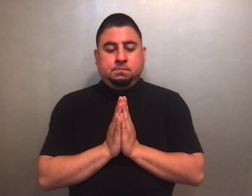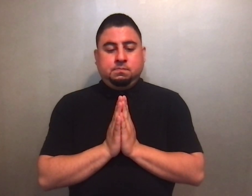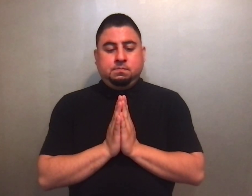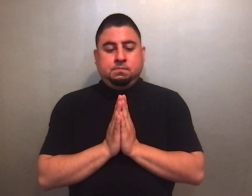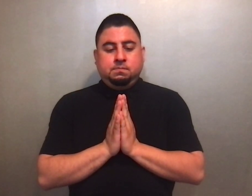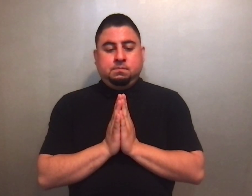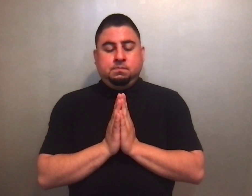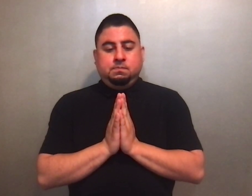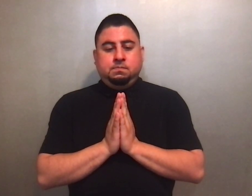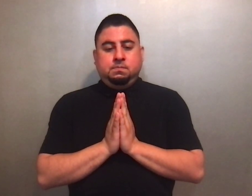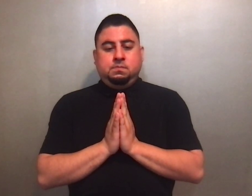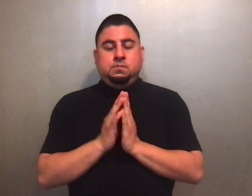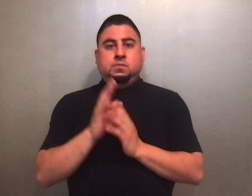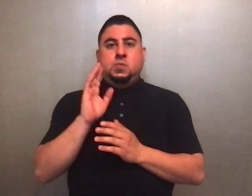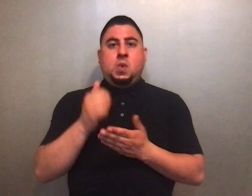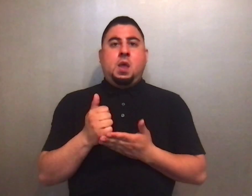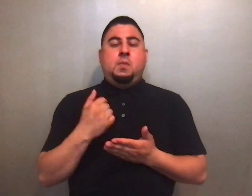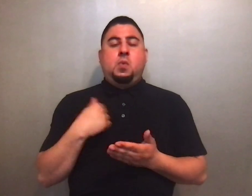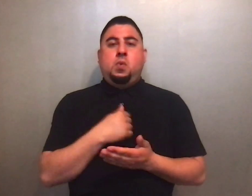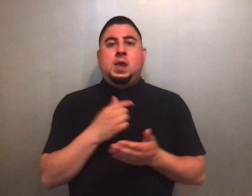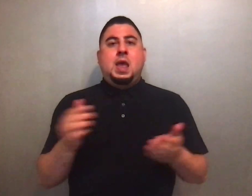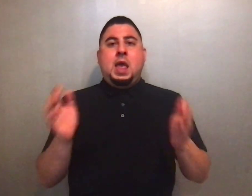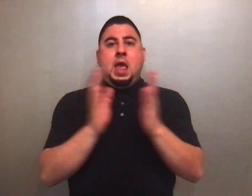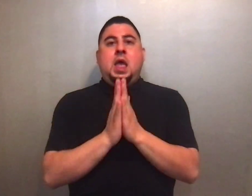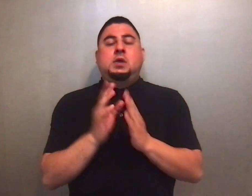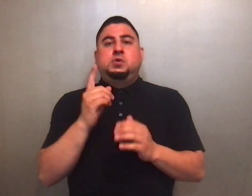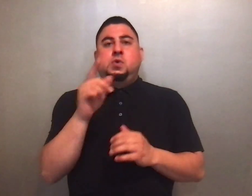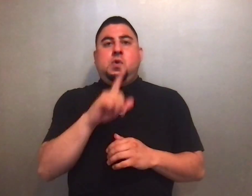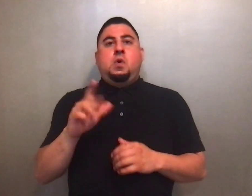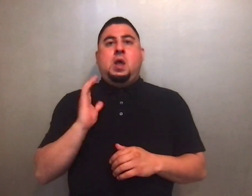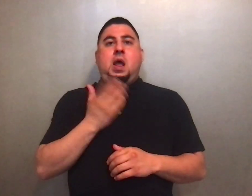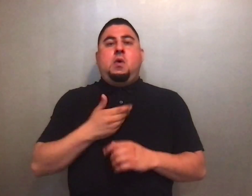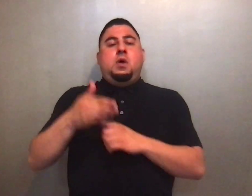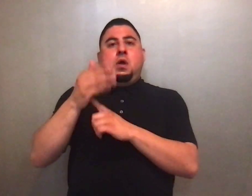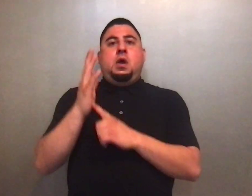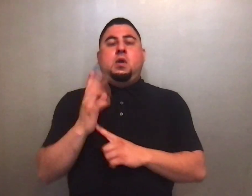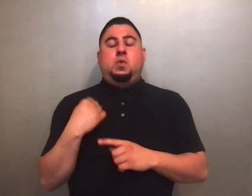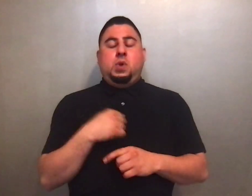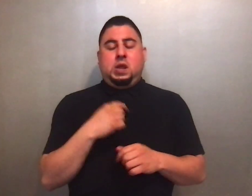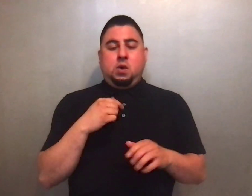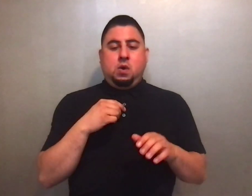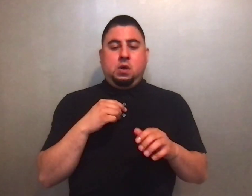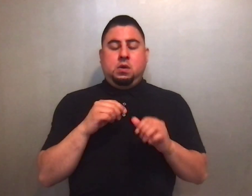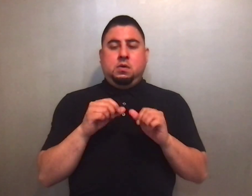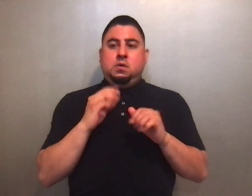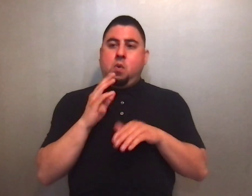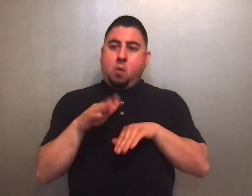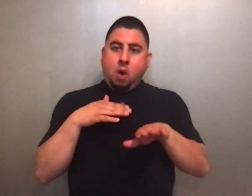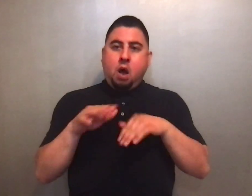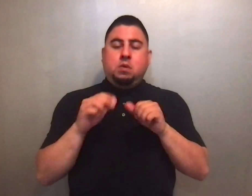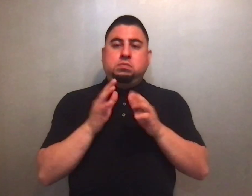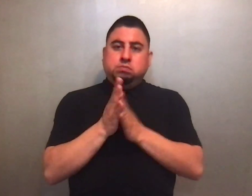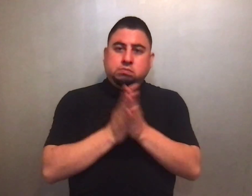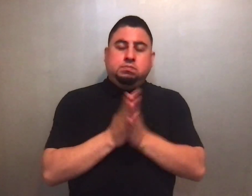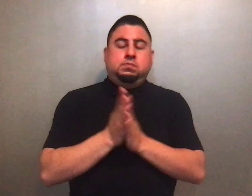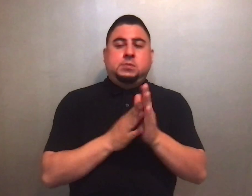By your help we beseech you, Lord our God, may we walk eagerly in that same charity